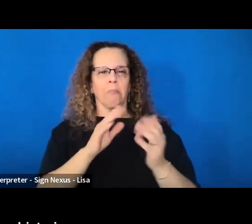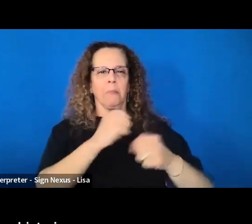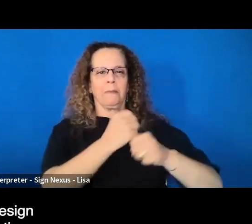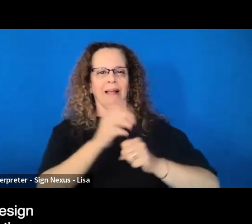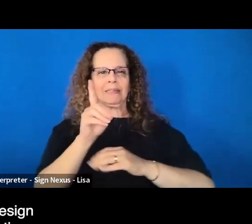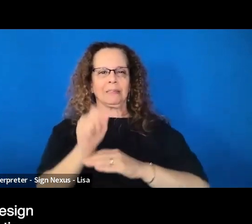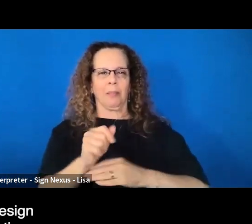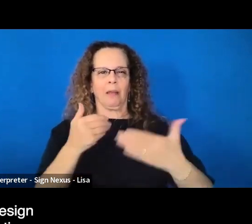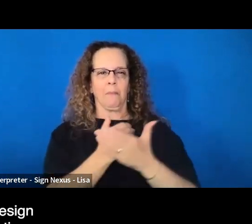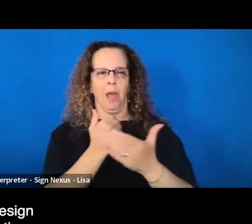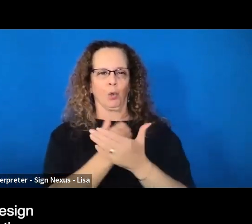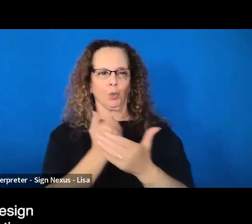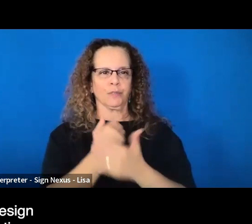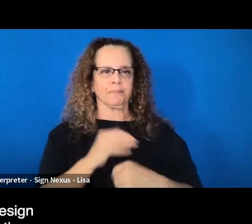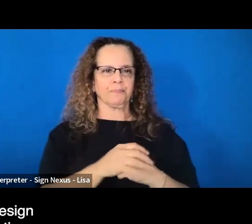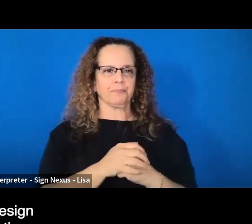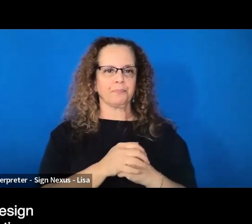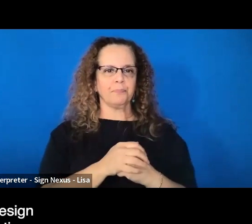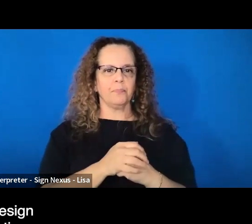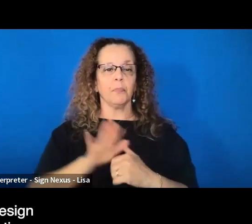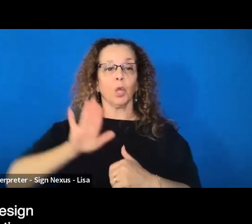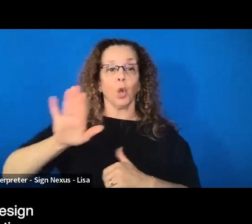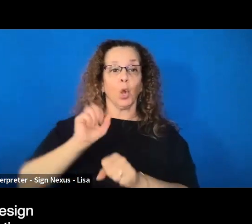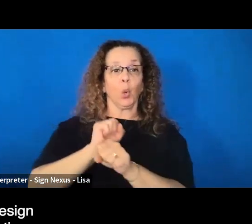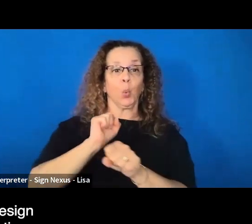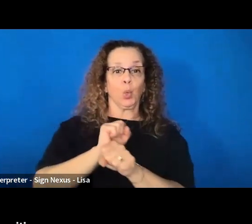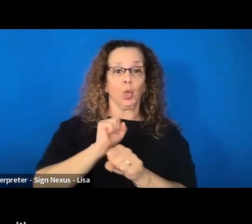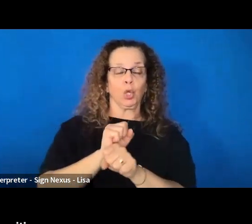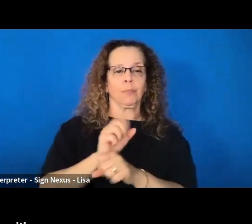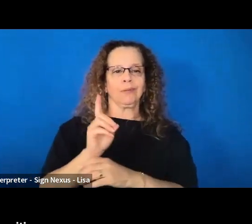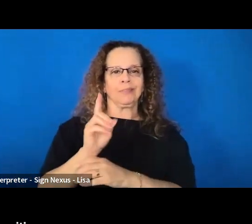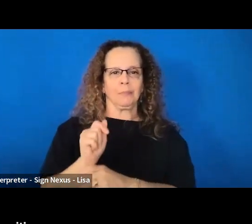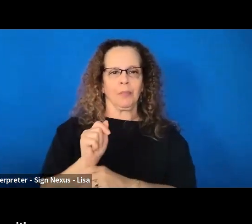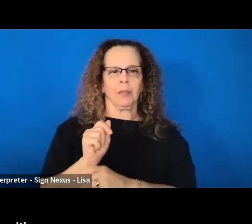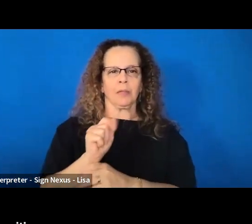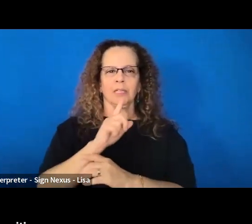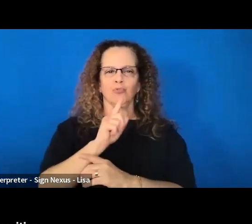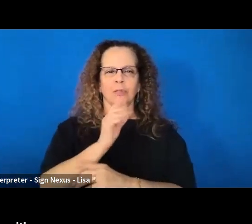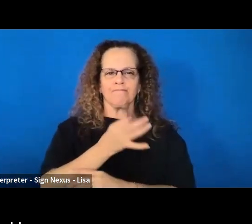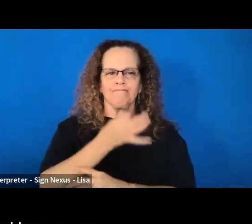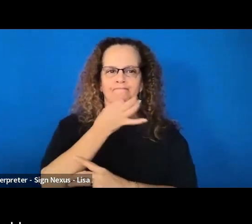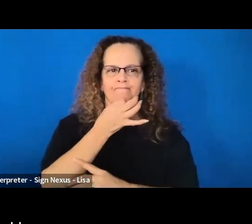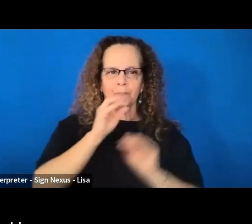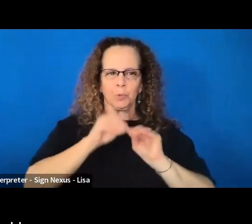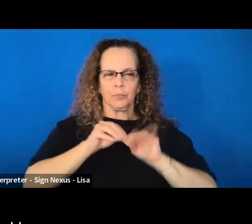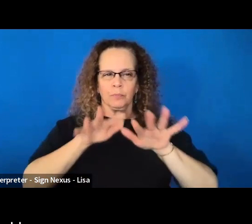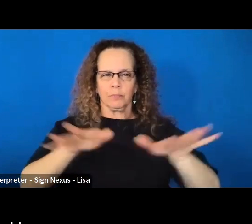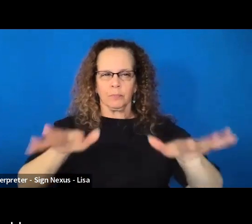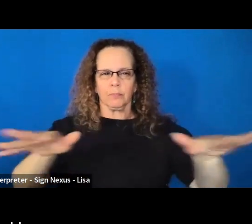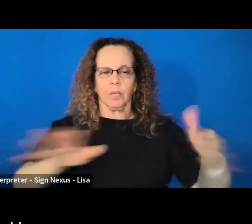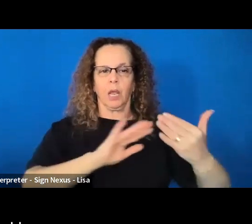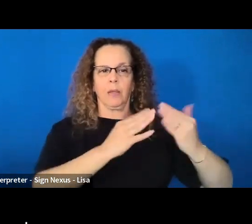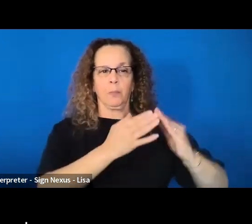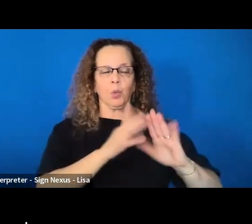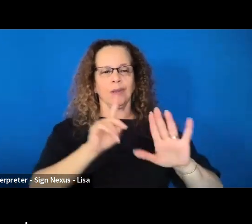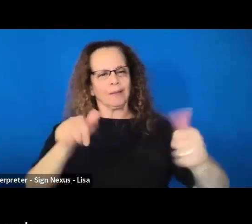diverse histories and practices of design that extend expertise to users and communities and challenge designers to